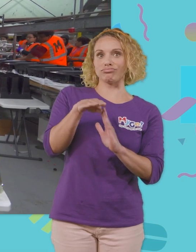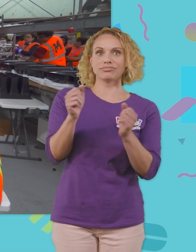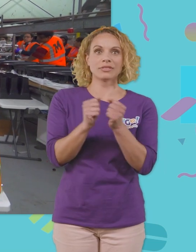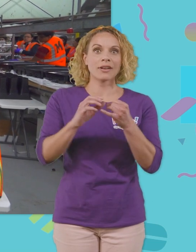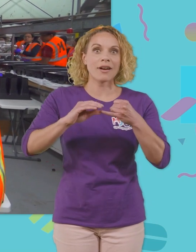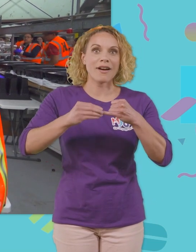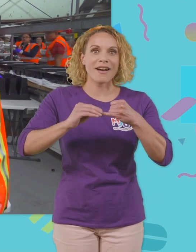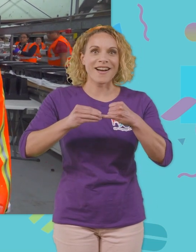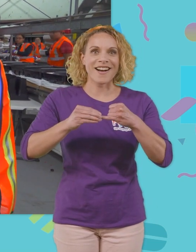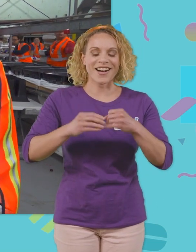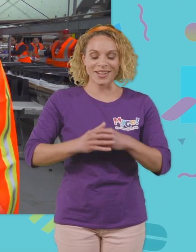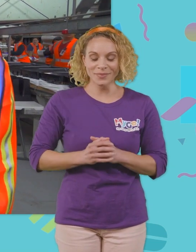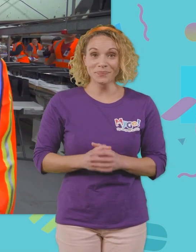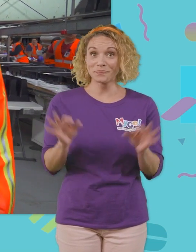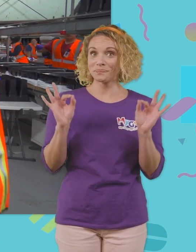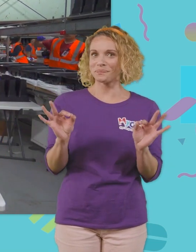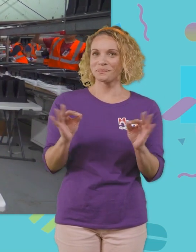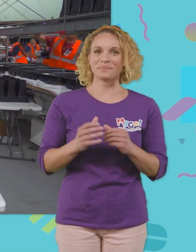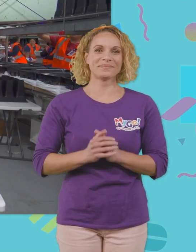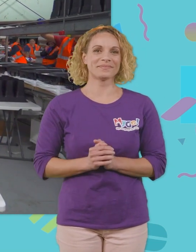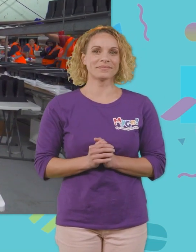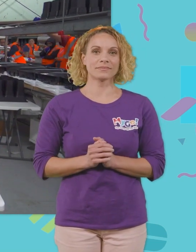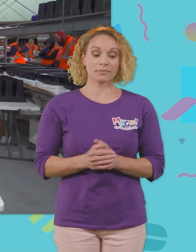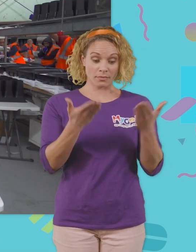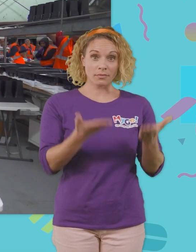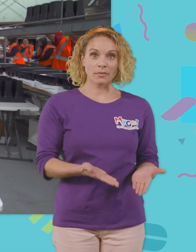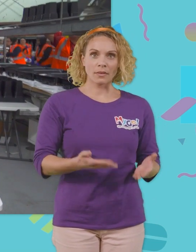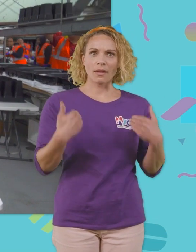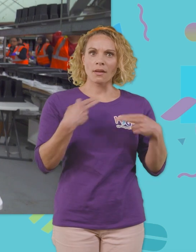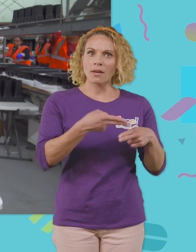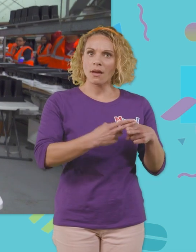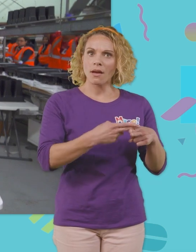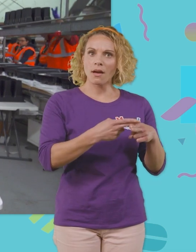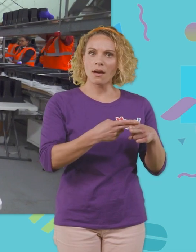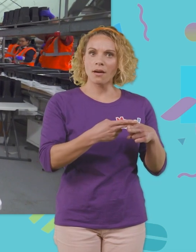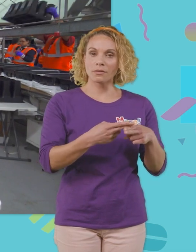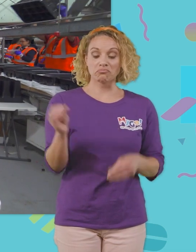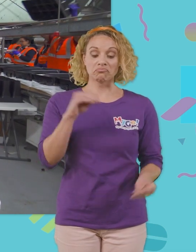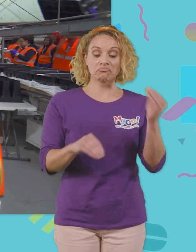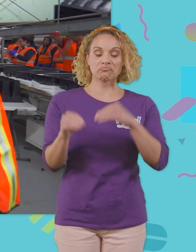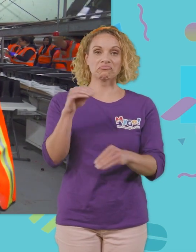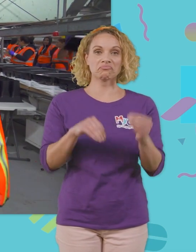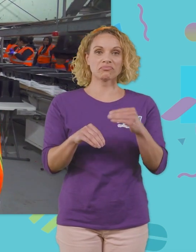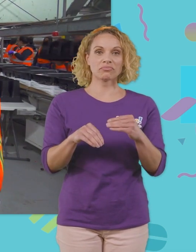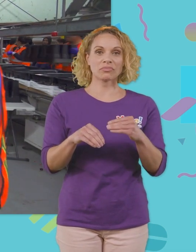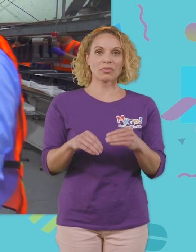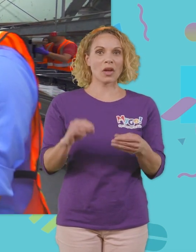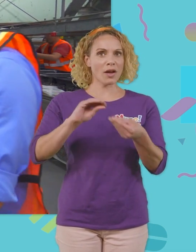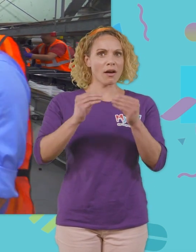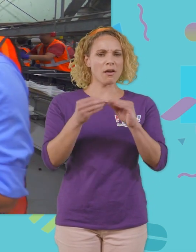full of cherries perfect and there's a scale right here so i can weigh it and now that it's the perfect weight